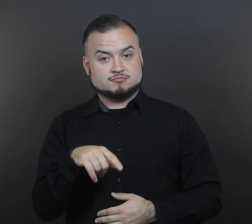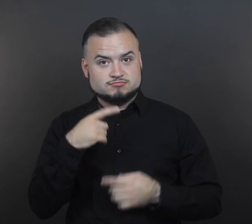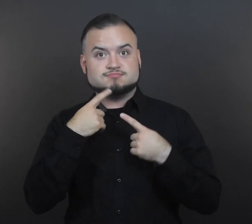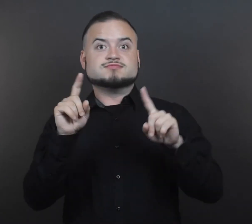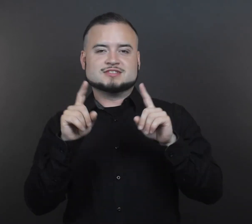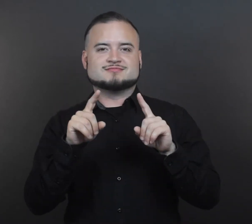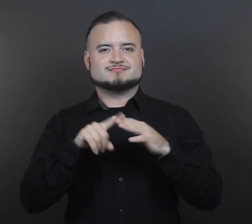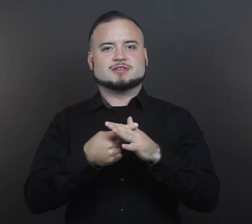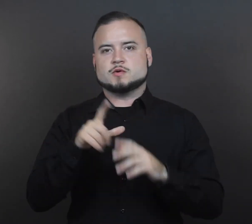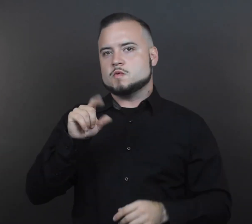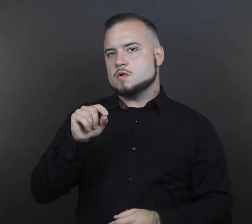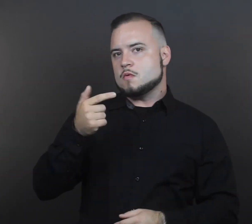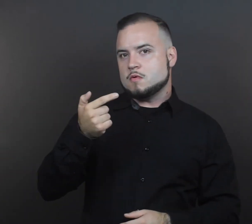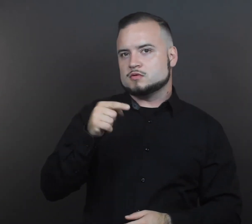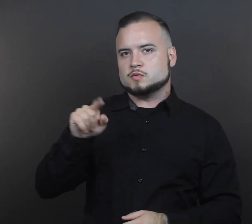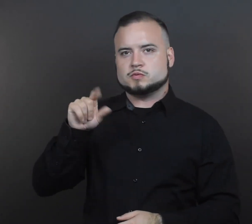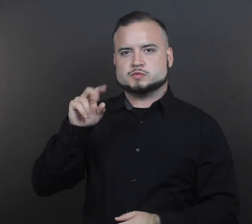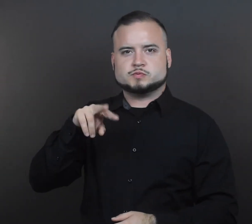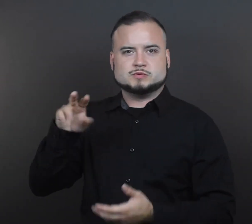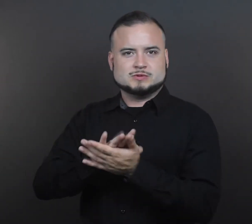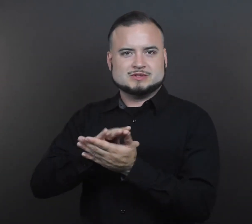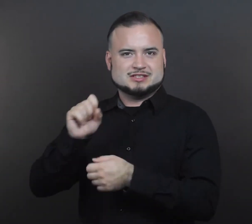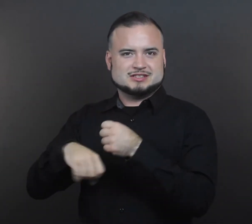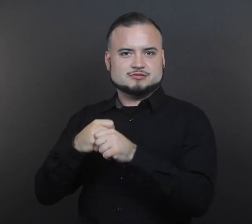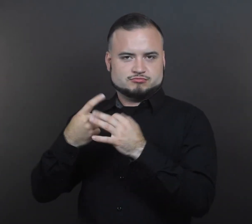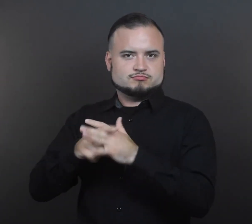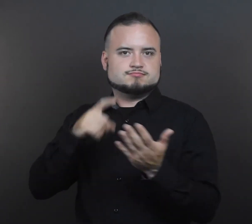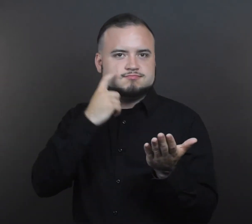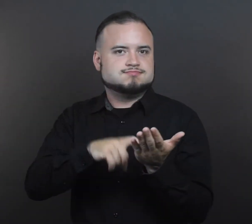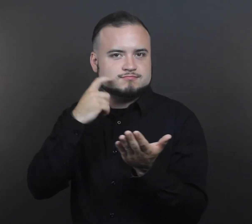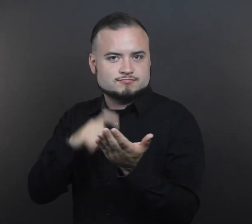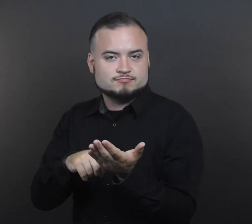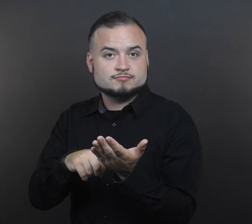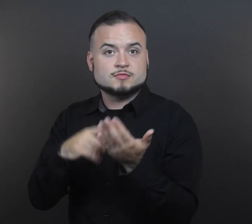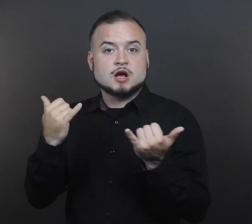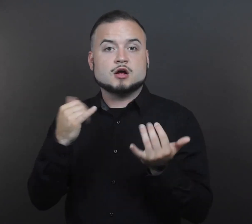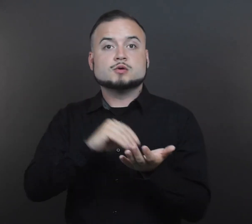This was effective starting with the 2021-2022 school year.